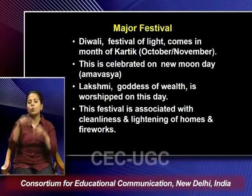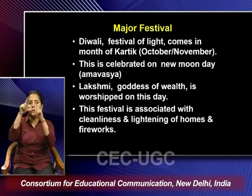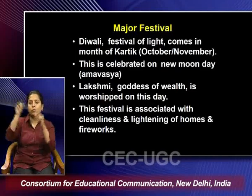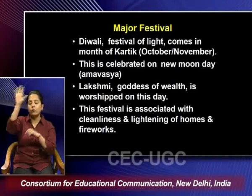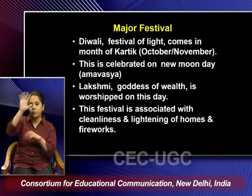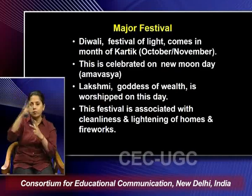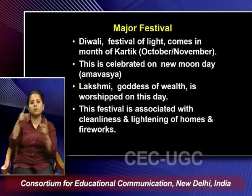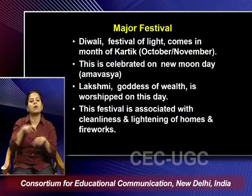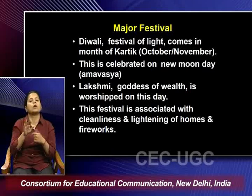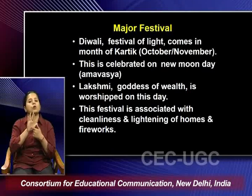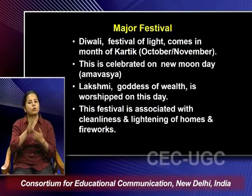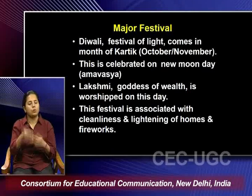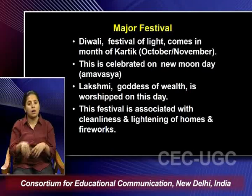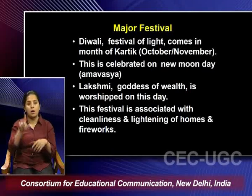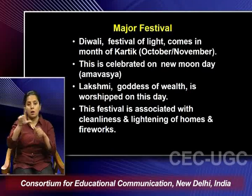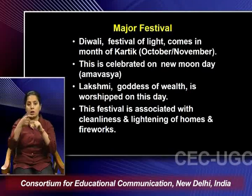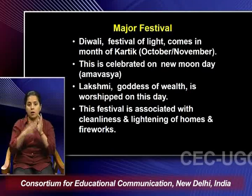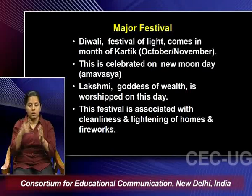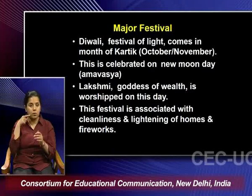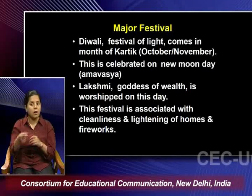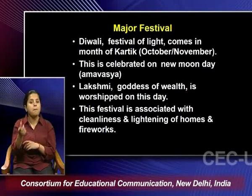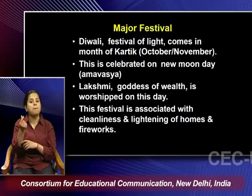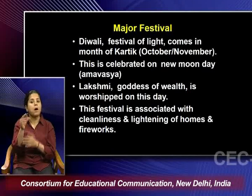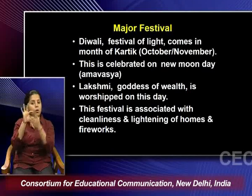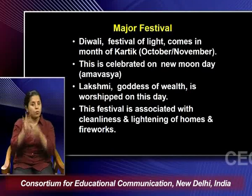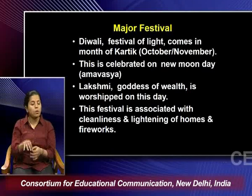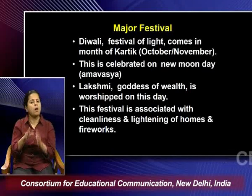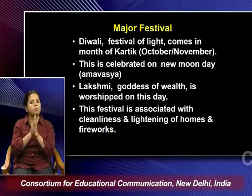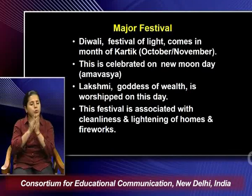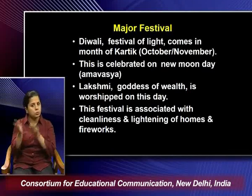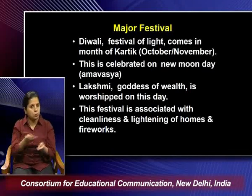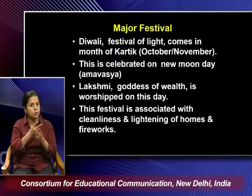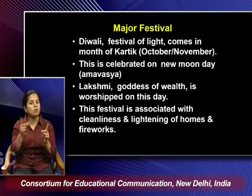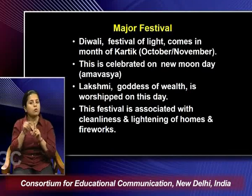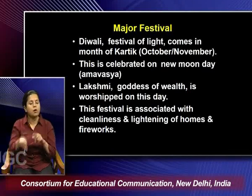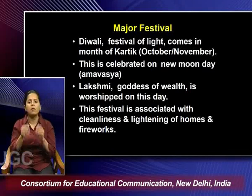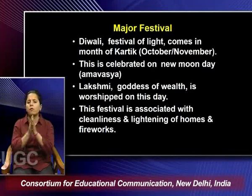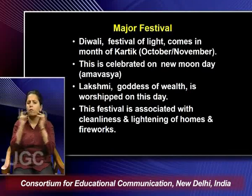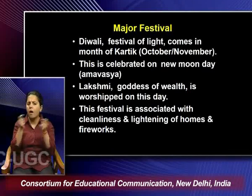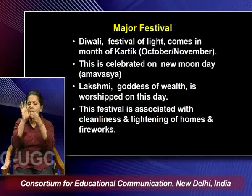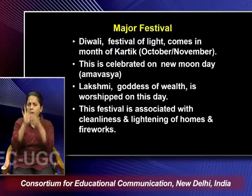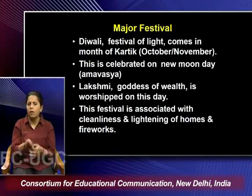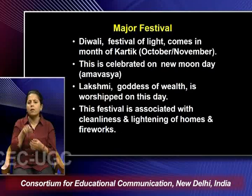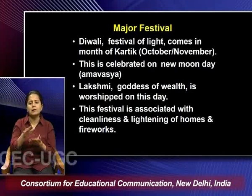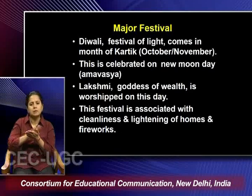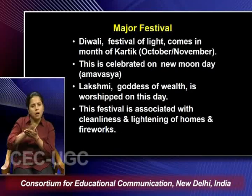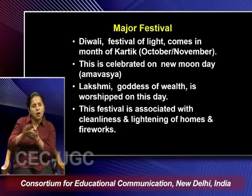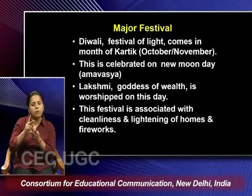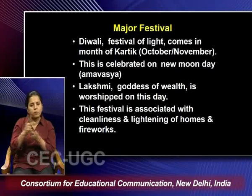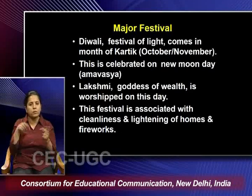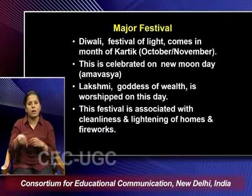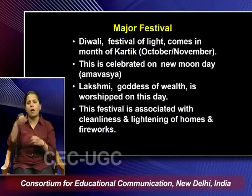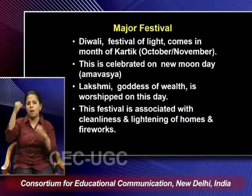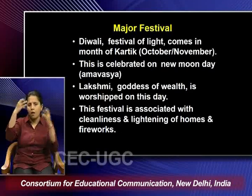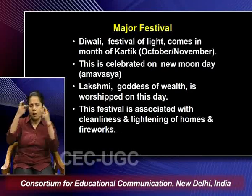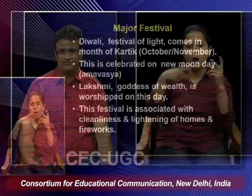and the Lakshmi the goddess of wealth is worshipped on this day and this festival is associated with cleanliness and the lightening